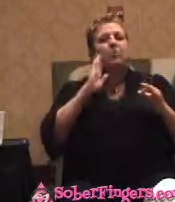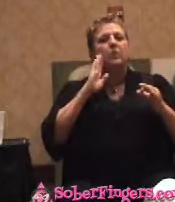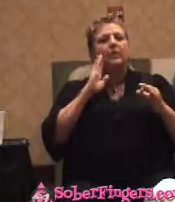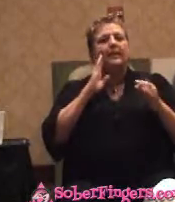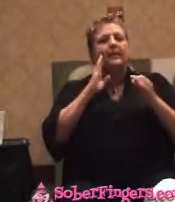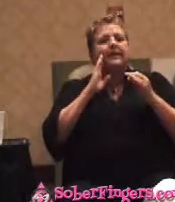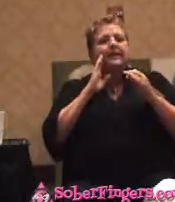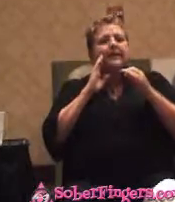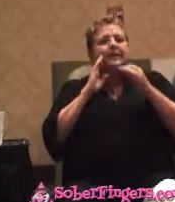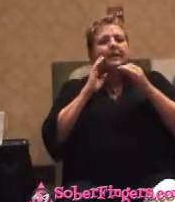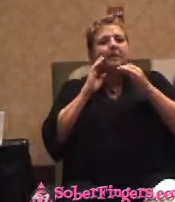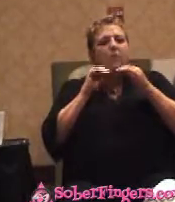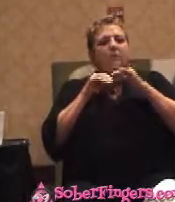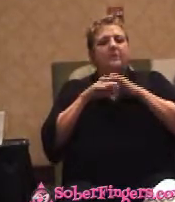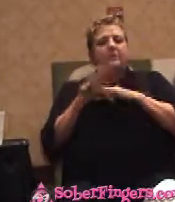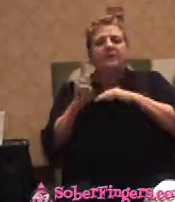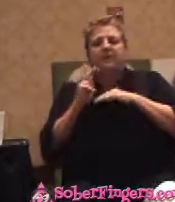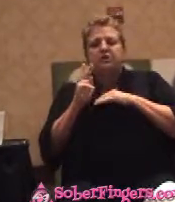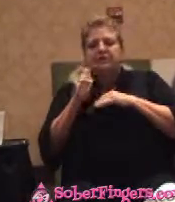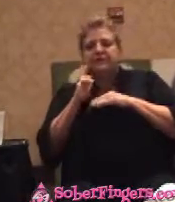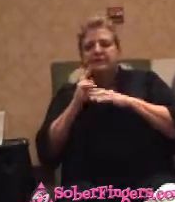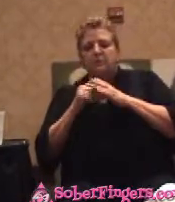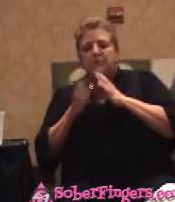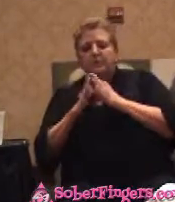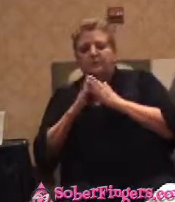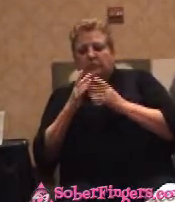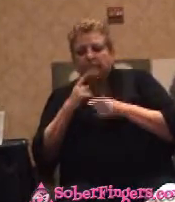those books. See what them AA and AA people did.